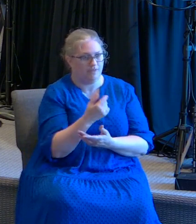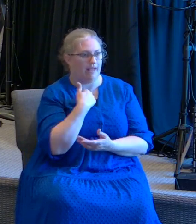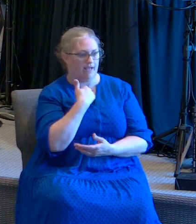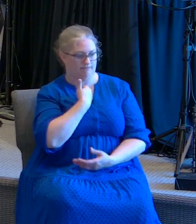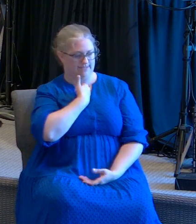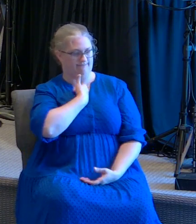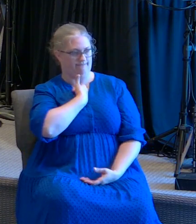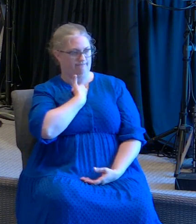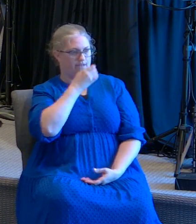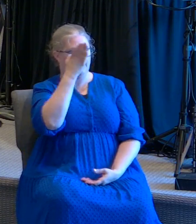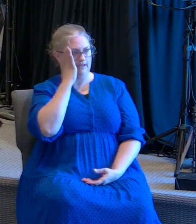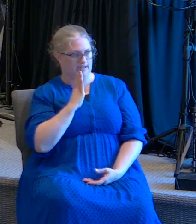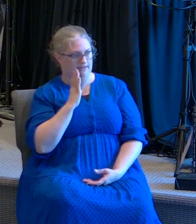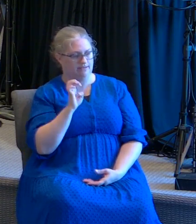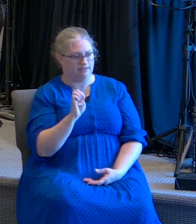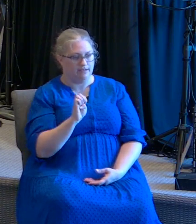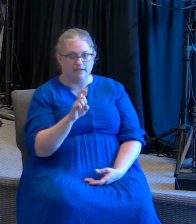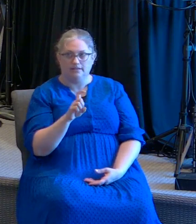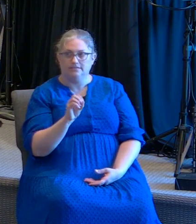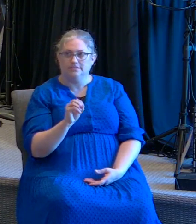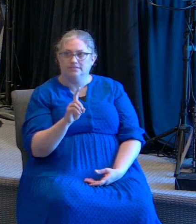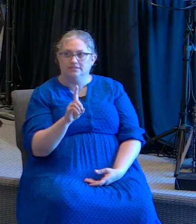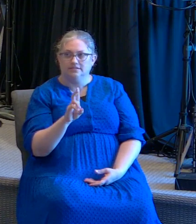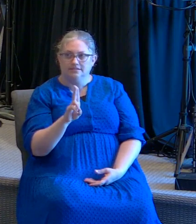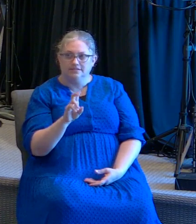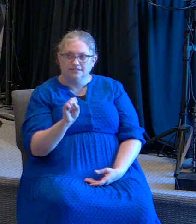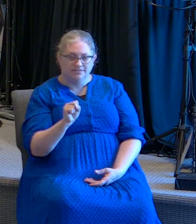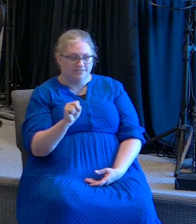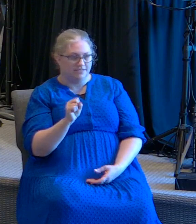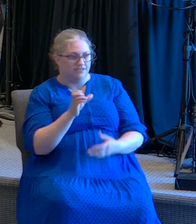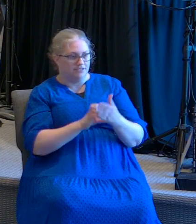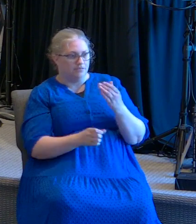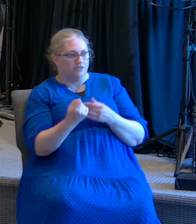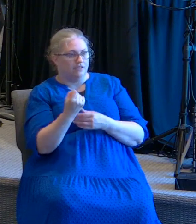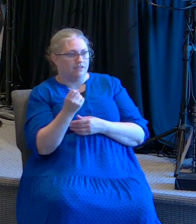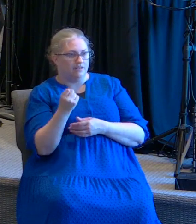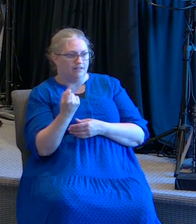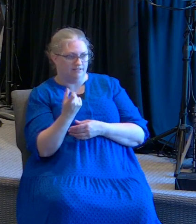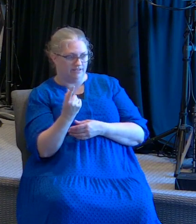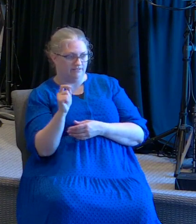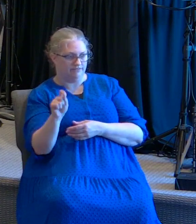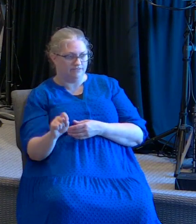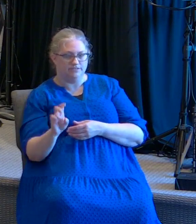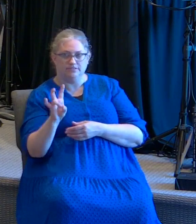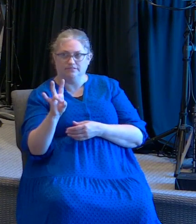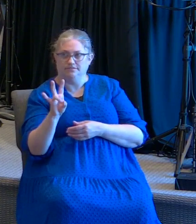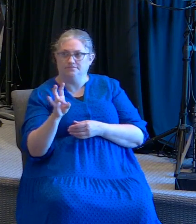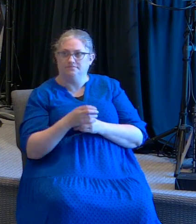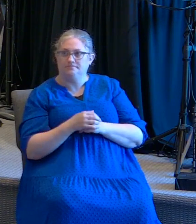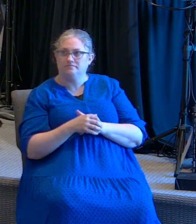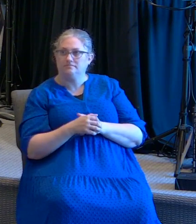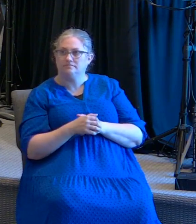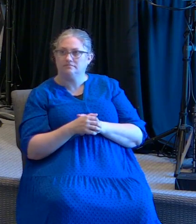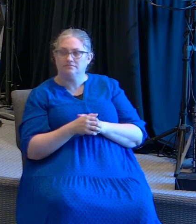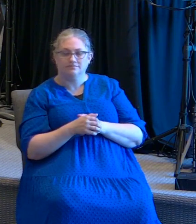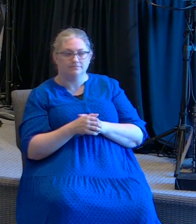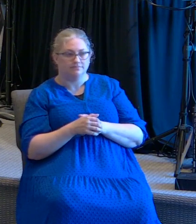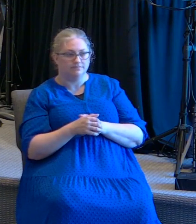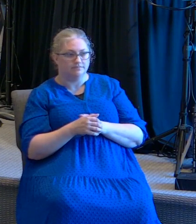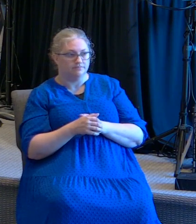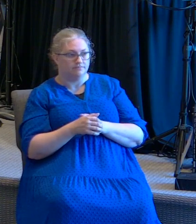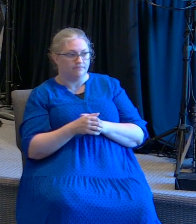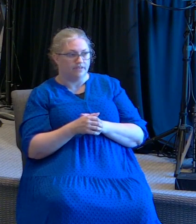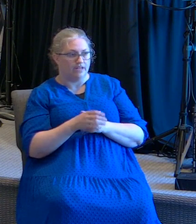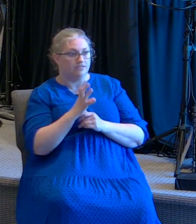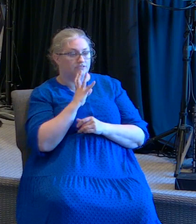Exodus chapter 11 verse 7 he was talking about the